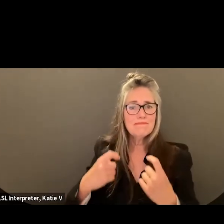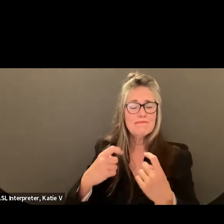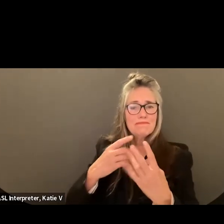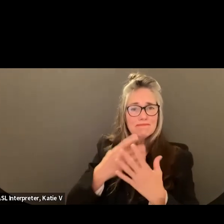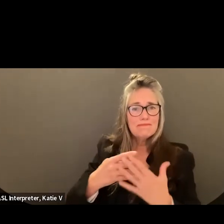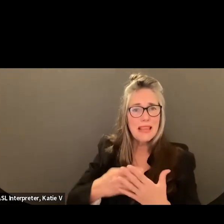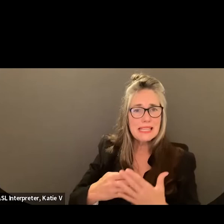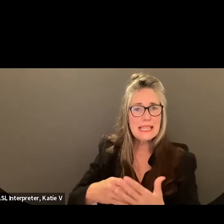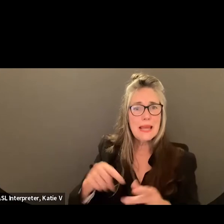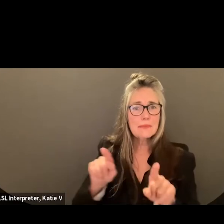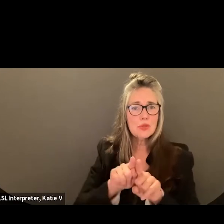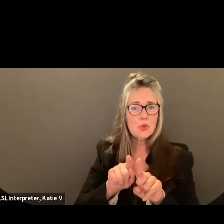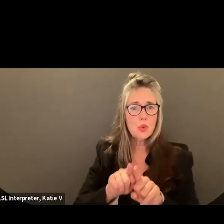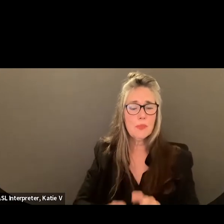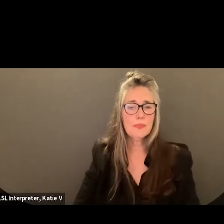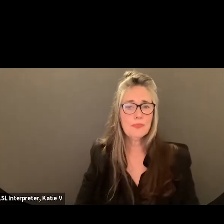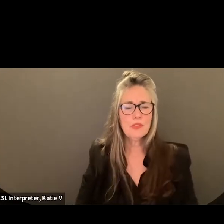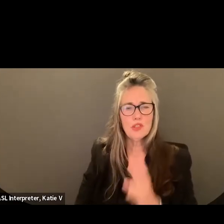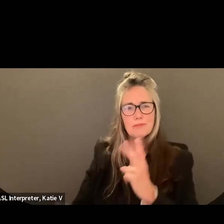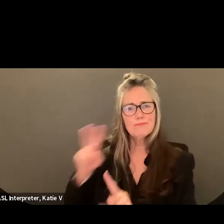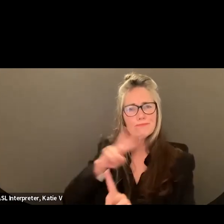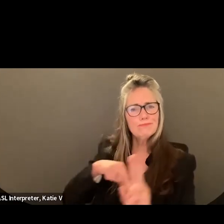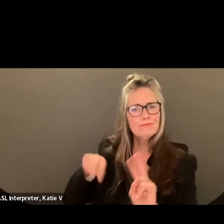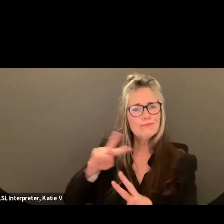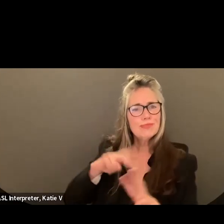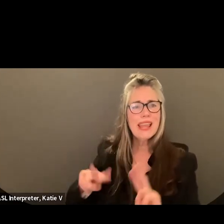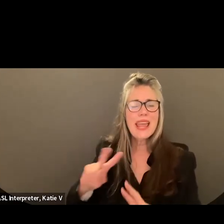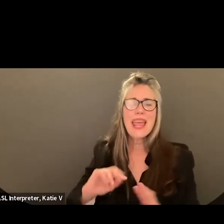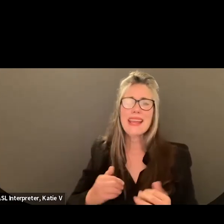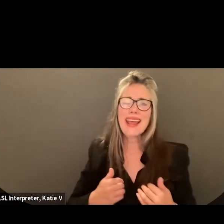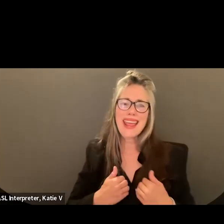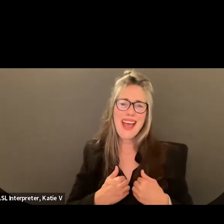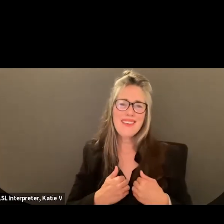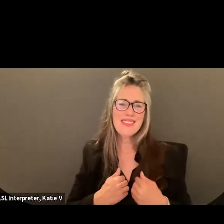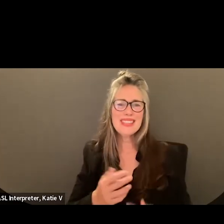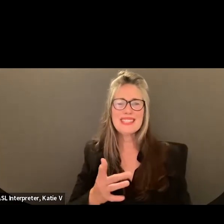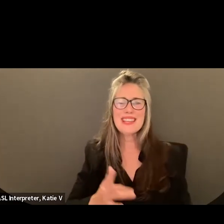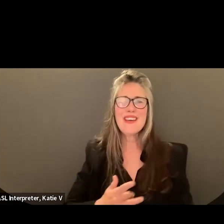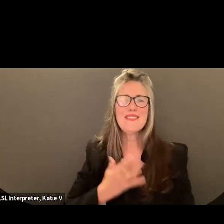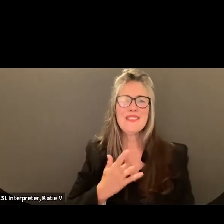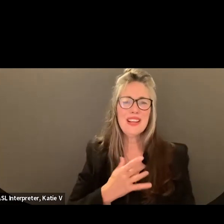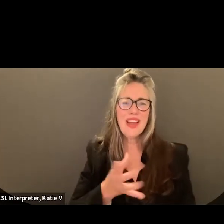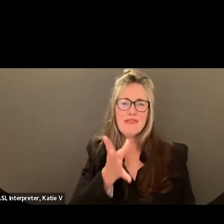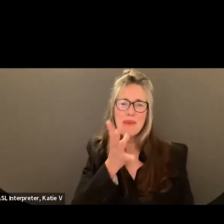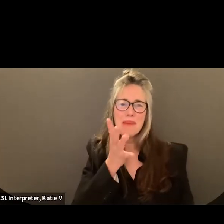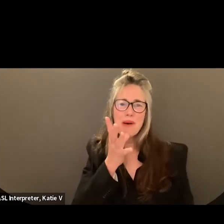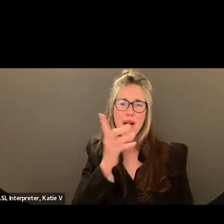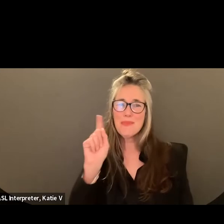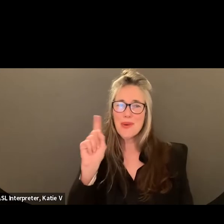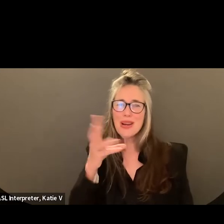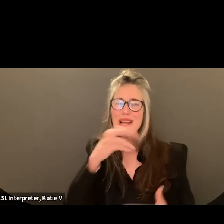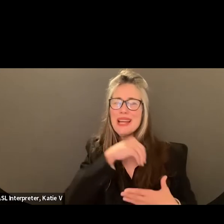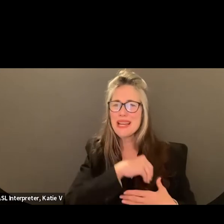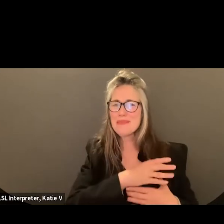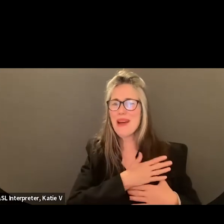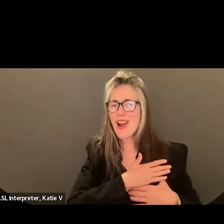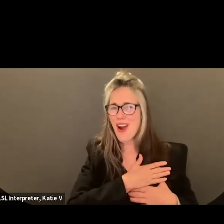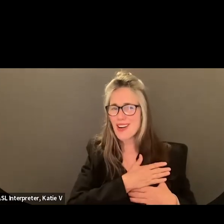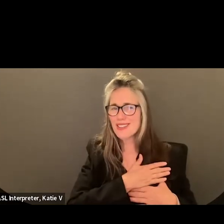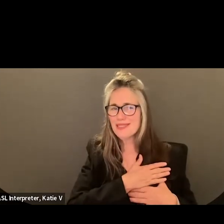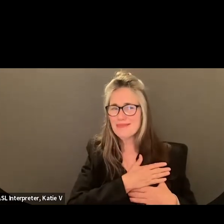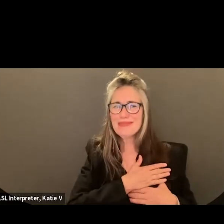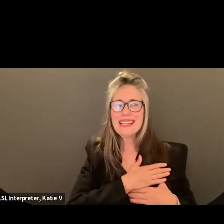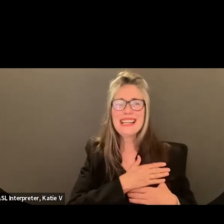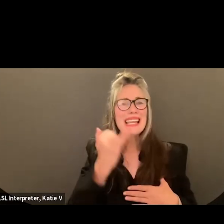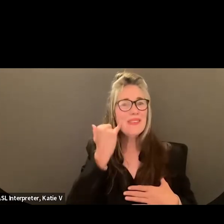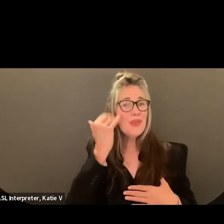to share that. And I just absolutely wear the power of this pink in my heart with my mom all the time, and she's always with me. So if you know me long enough, I'm probably sharing a story